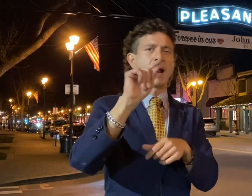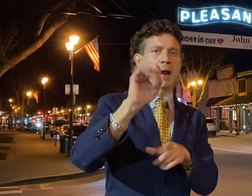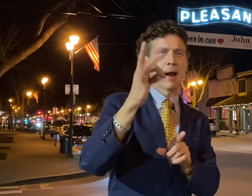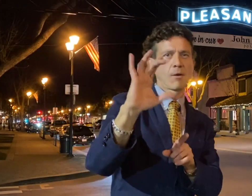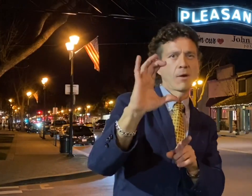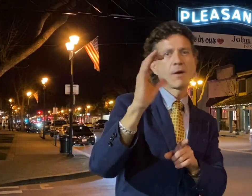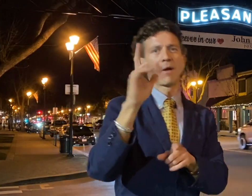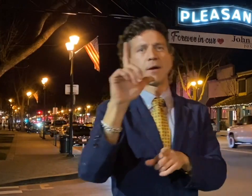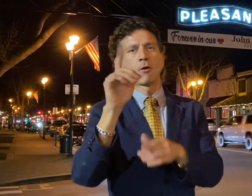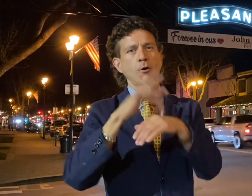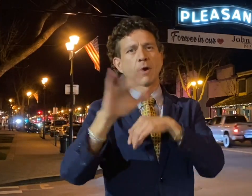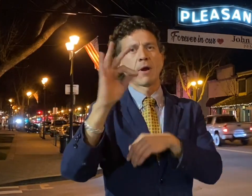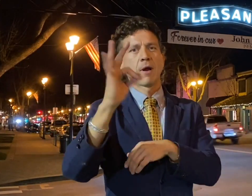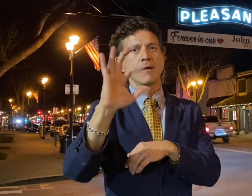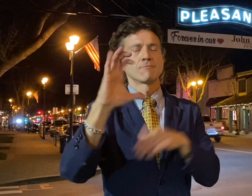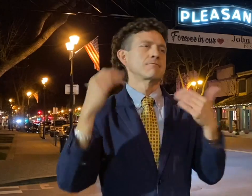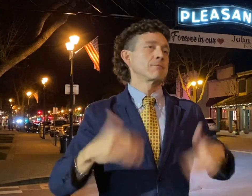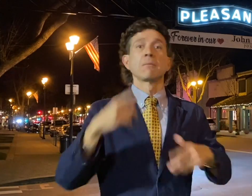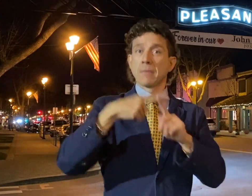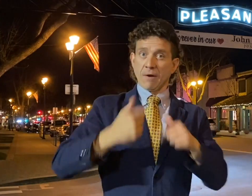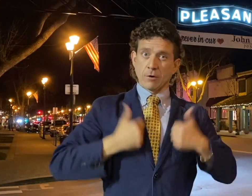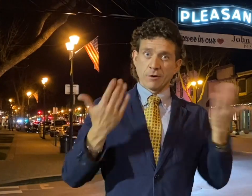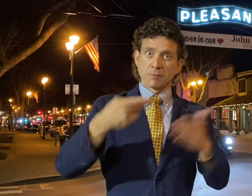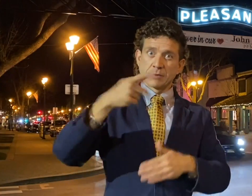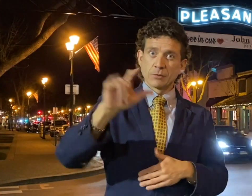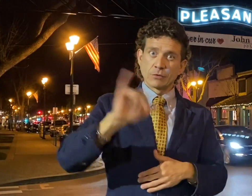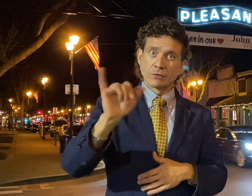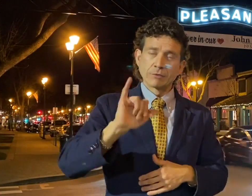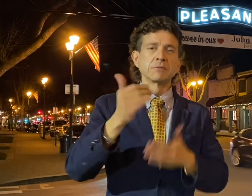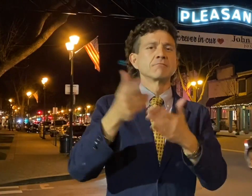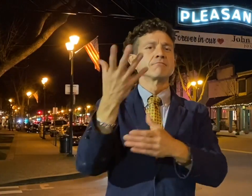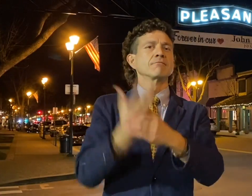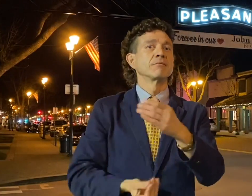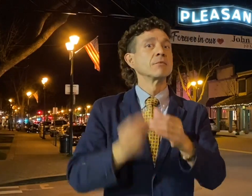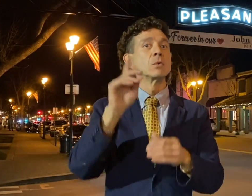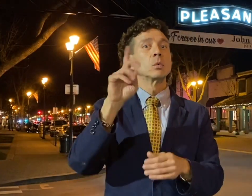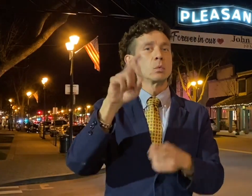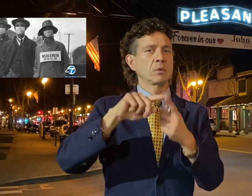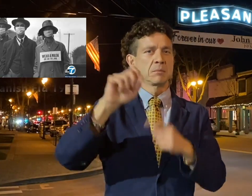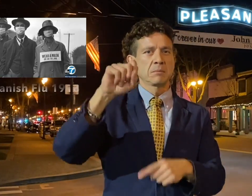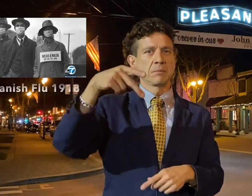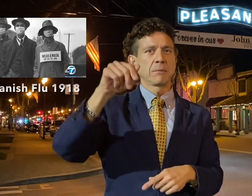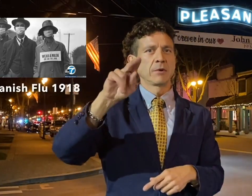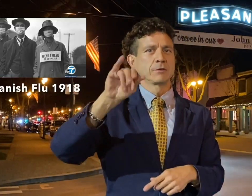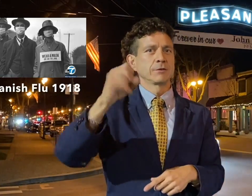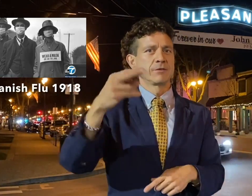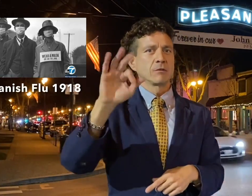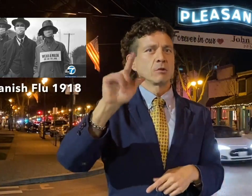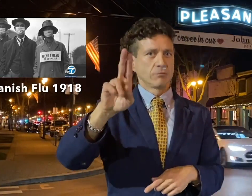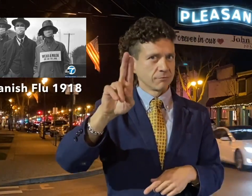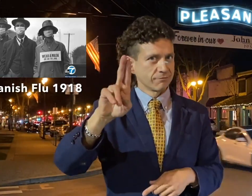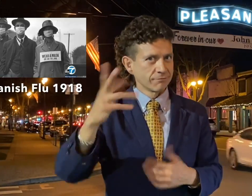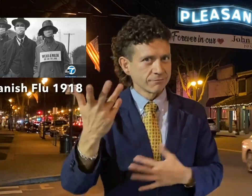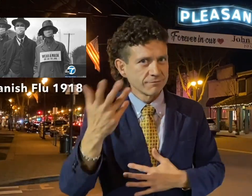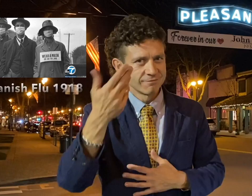1800s, early 1900s, and she lived here in Pleasanton. She passed away during the Spanish flu in 1918.